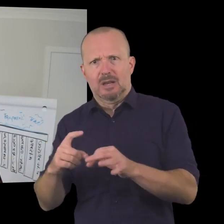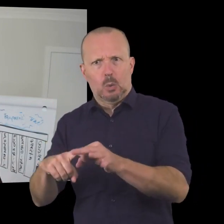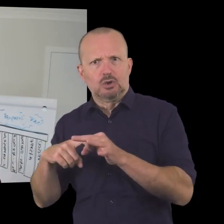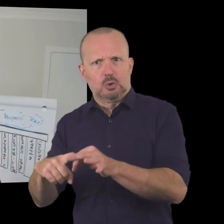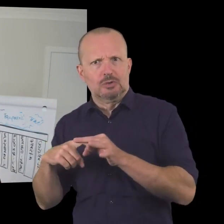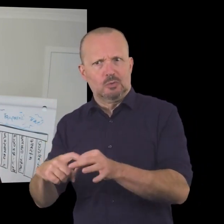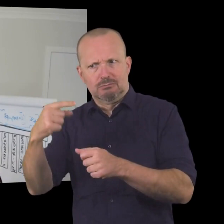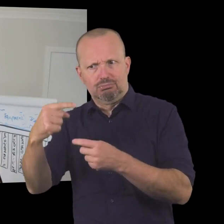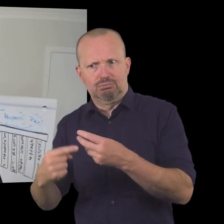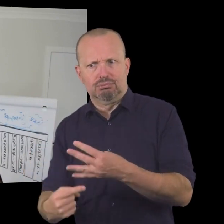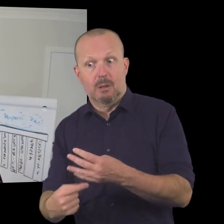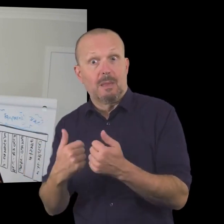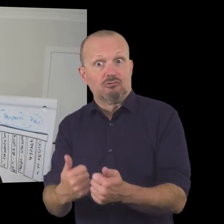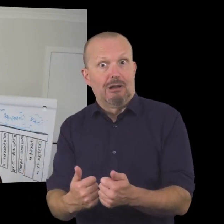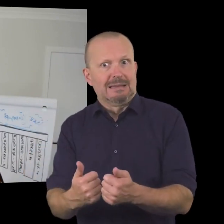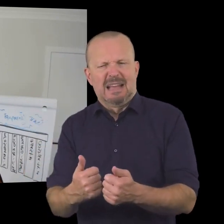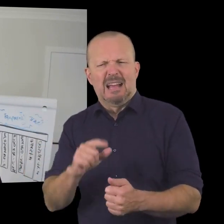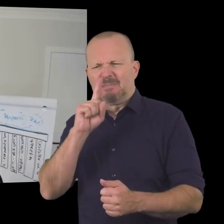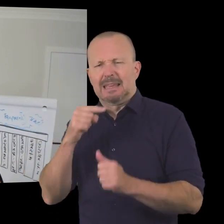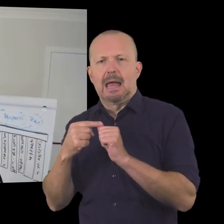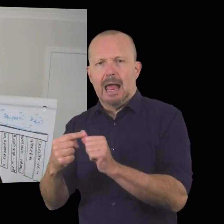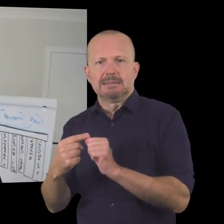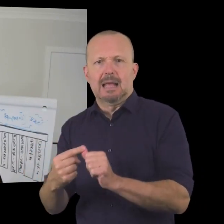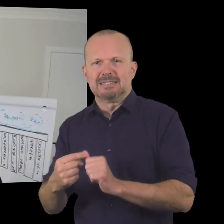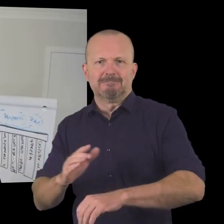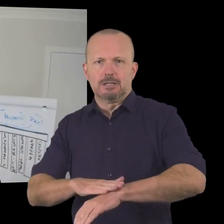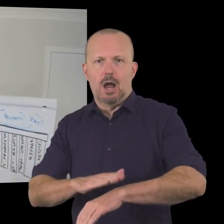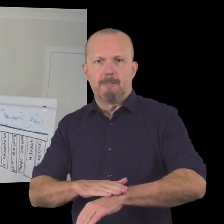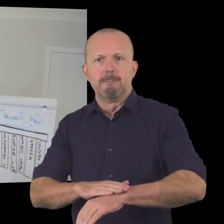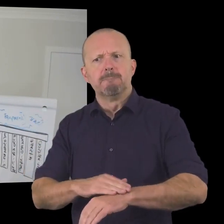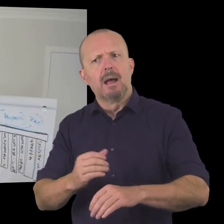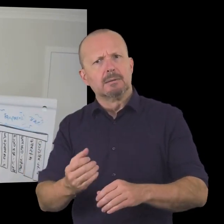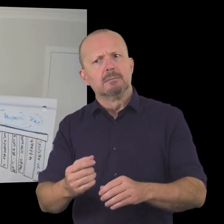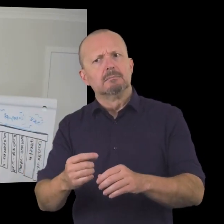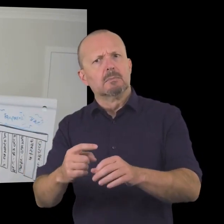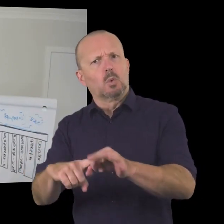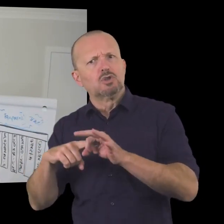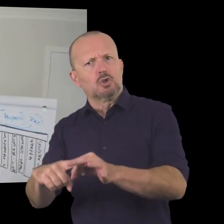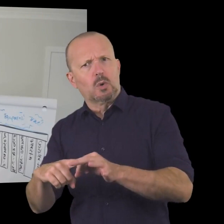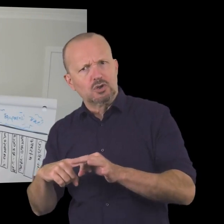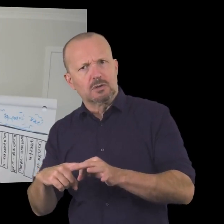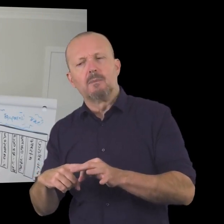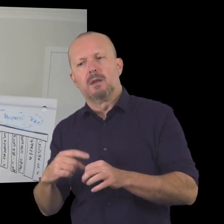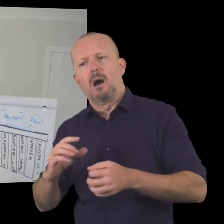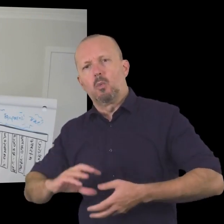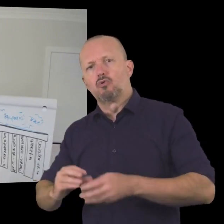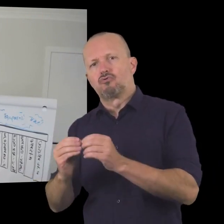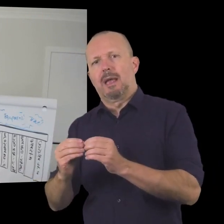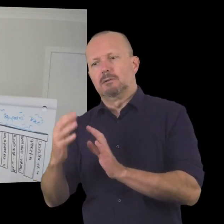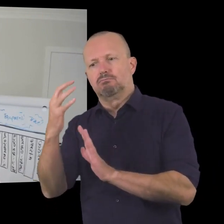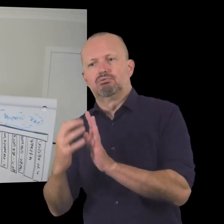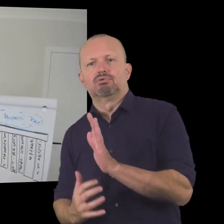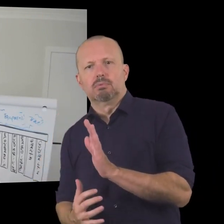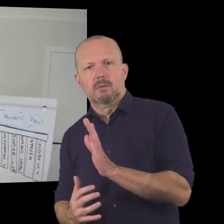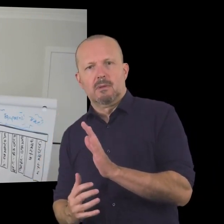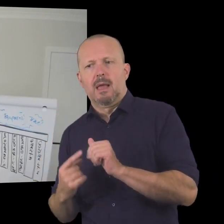uh talk to all of them but like i said put them in uh the q a tab and we'll create a q a section uh to go